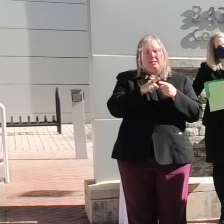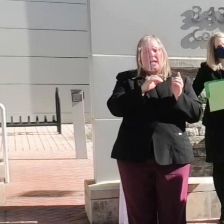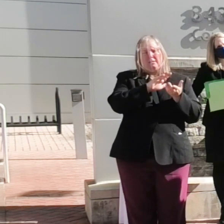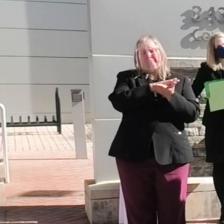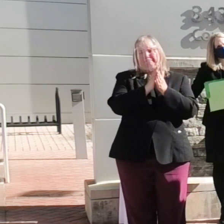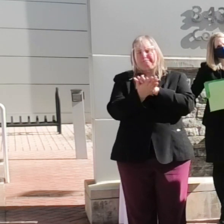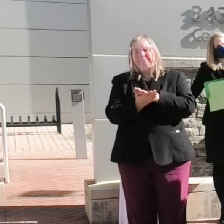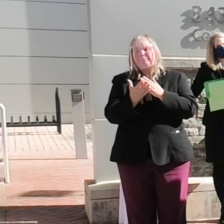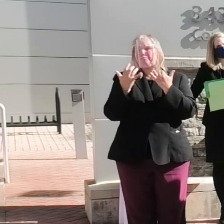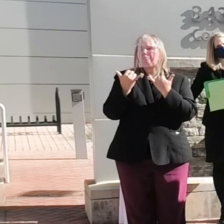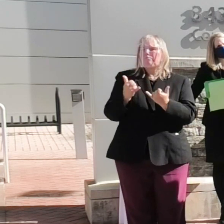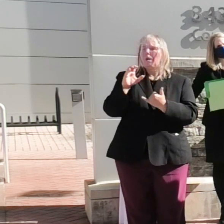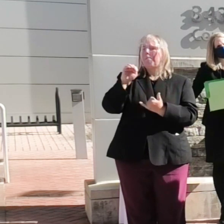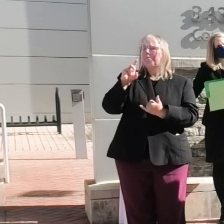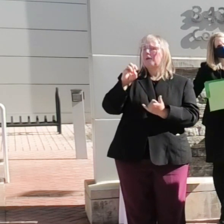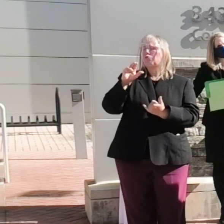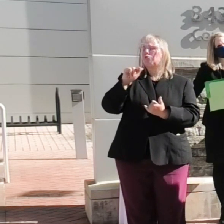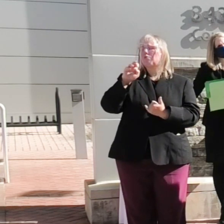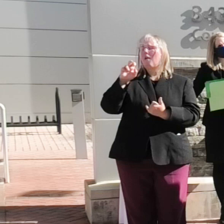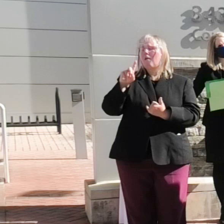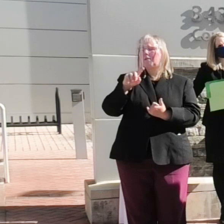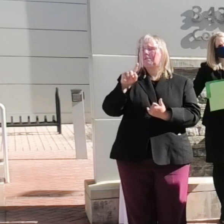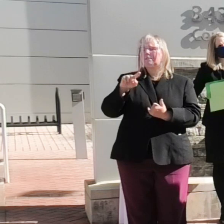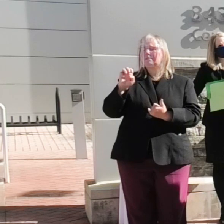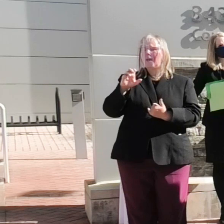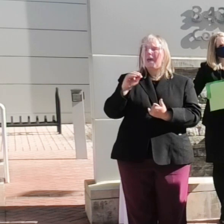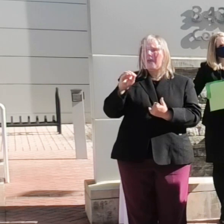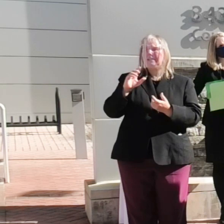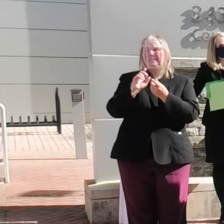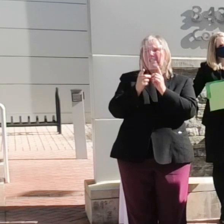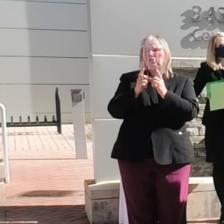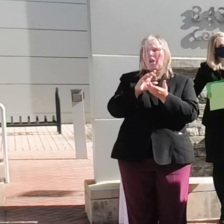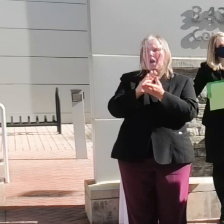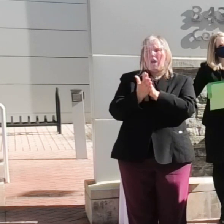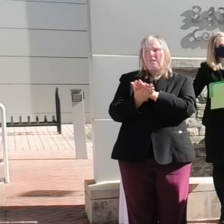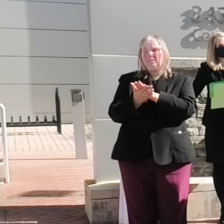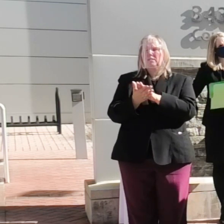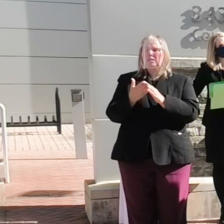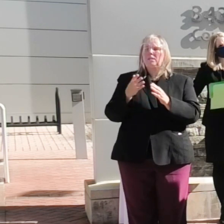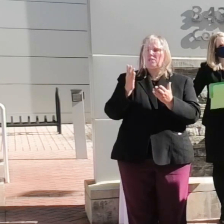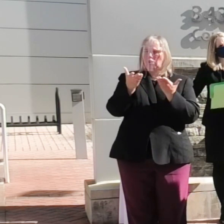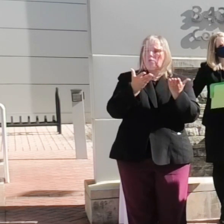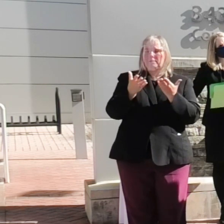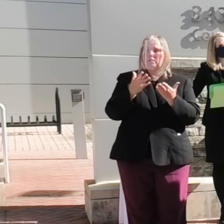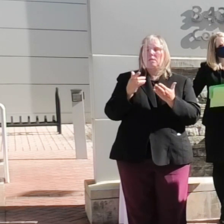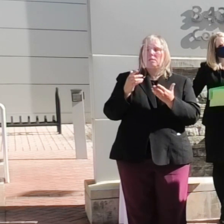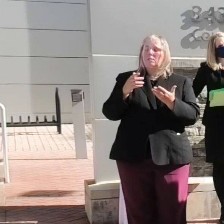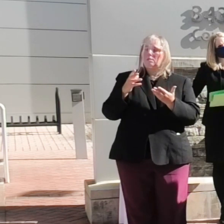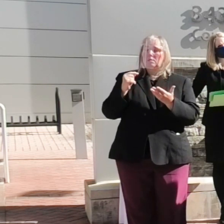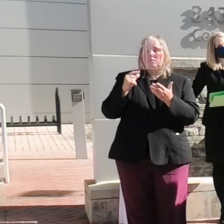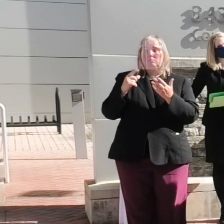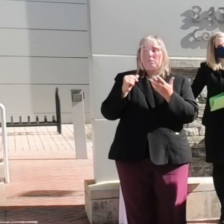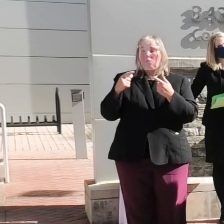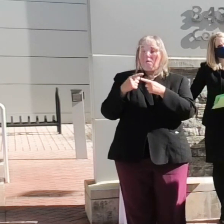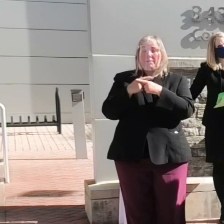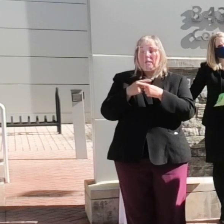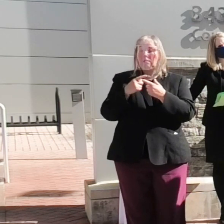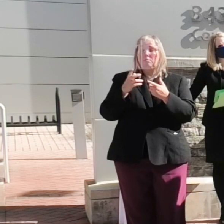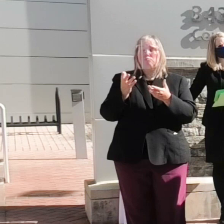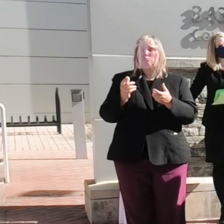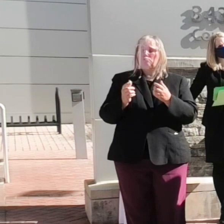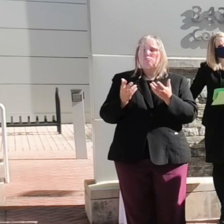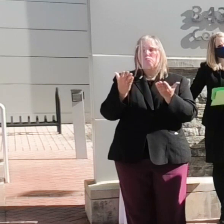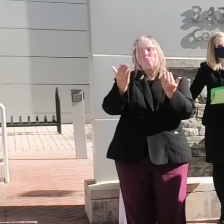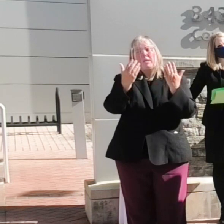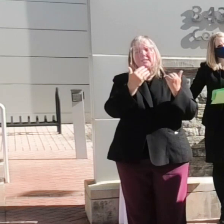services. Nonprofits bring out some of the best people and engage our community to support